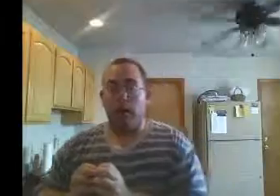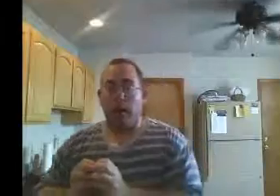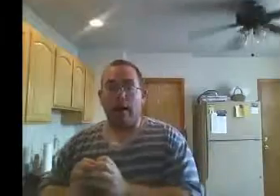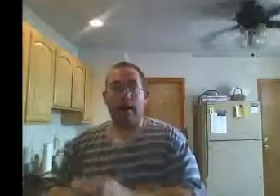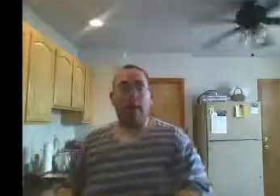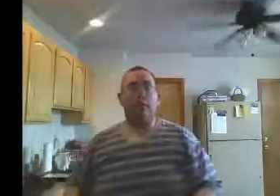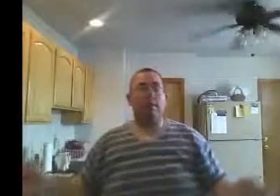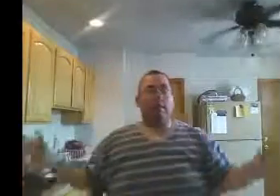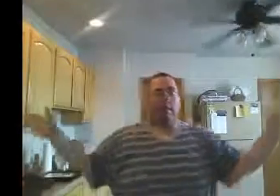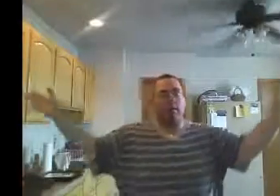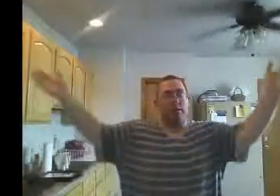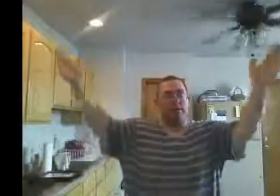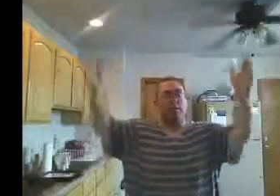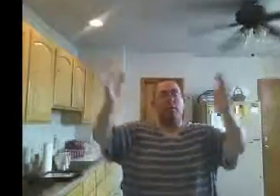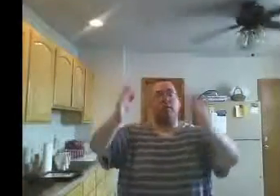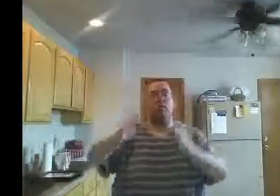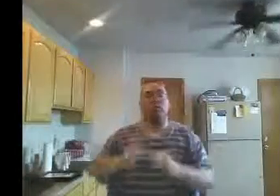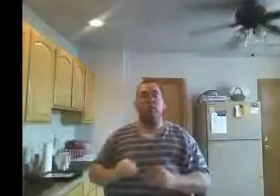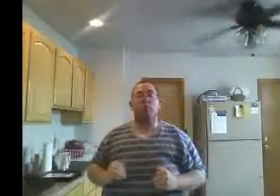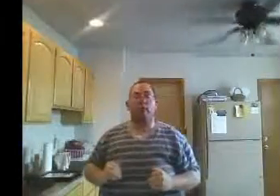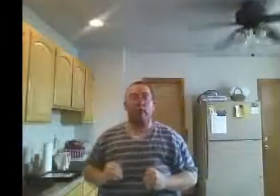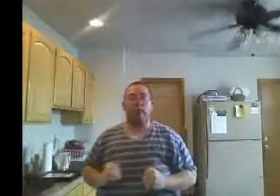And now this has become seven months forced to win.